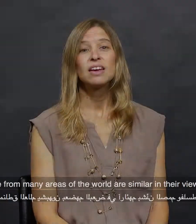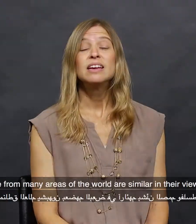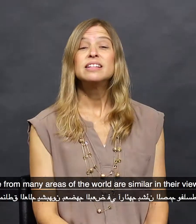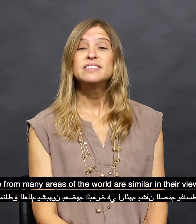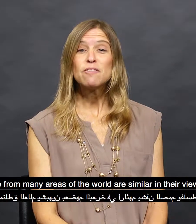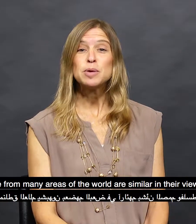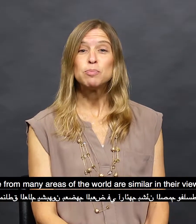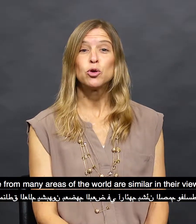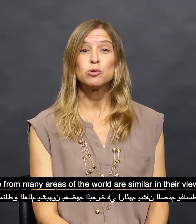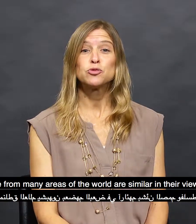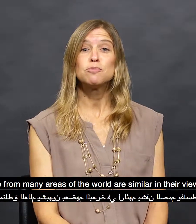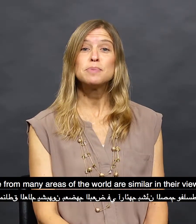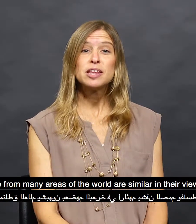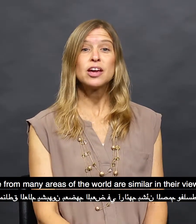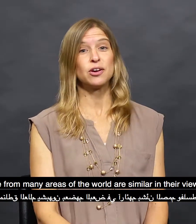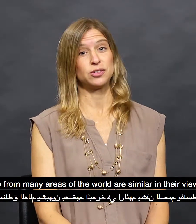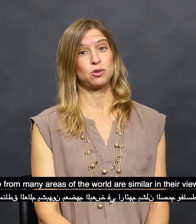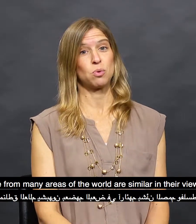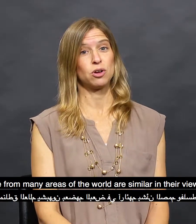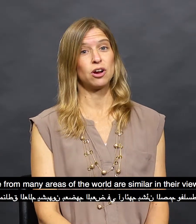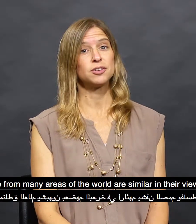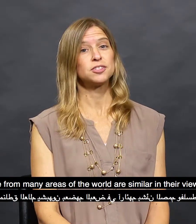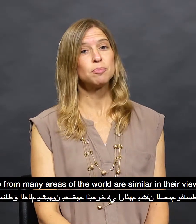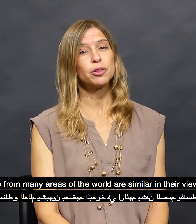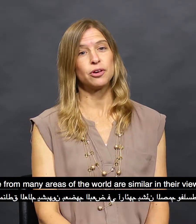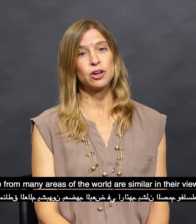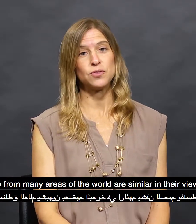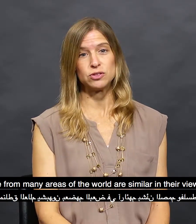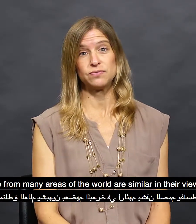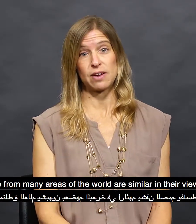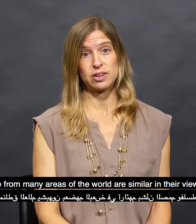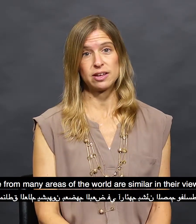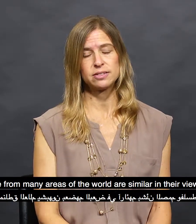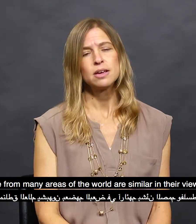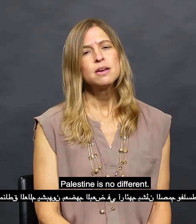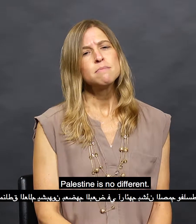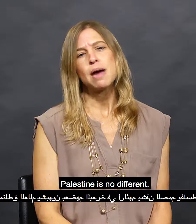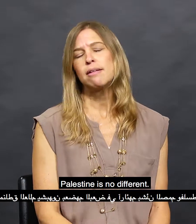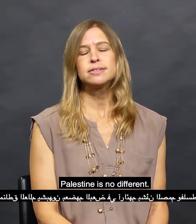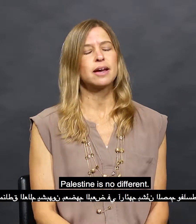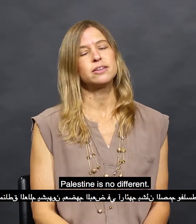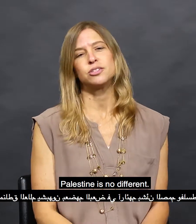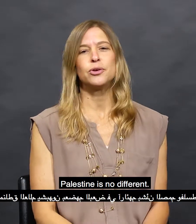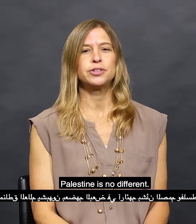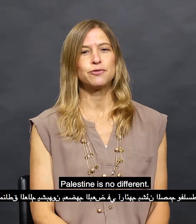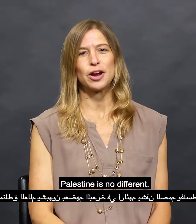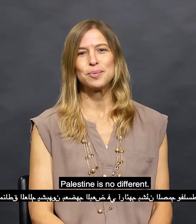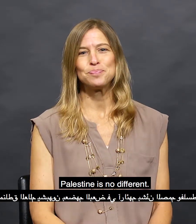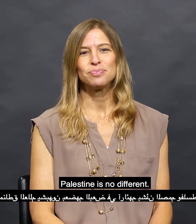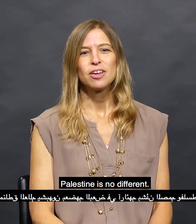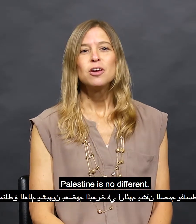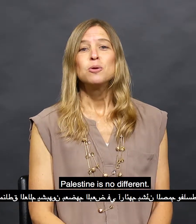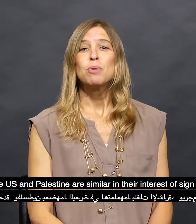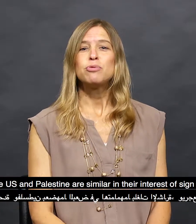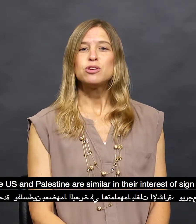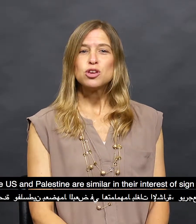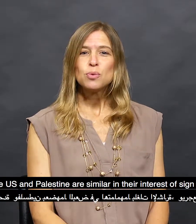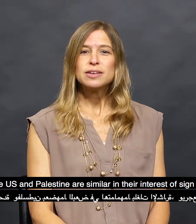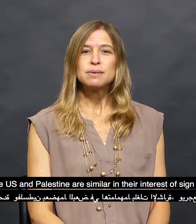Deaf people groups from many areas of the world are similar in their views of deafness. Palestine is no different. Both the U.S. and